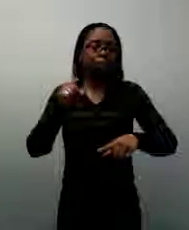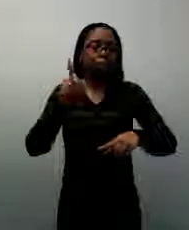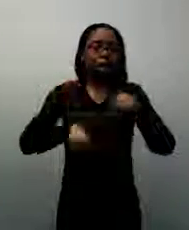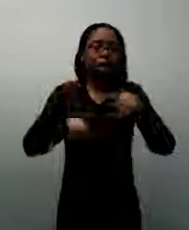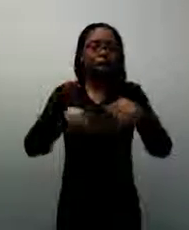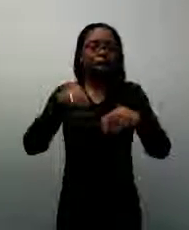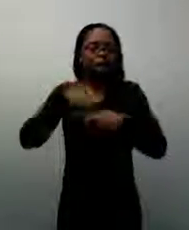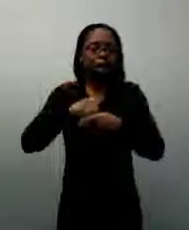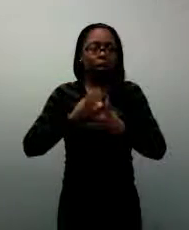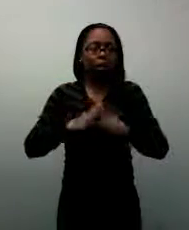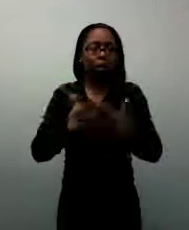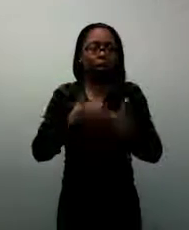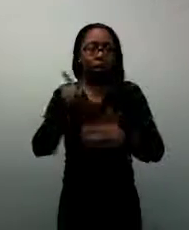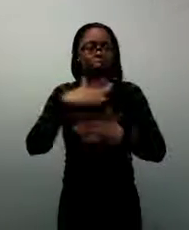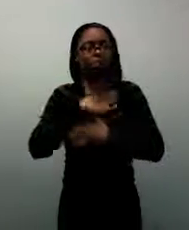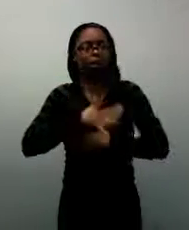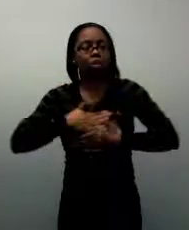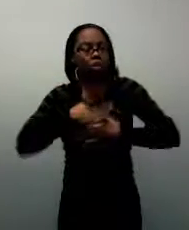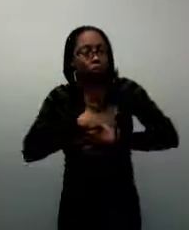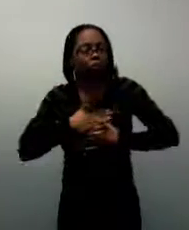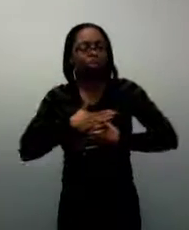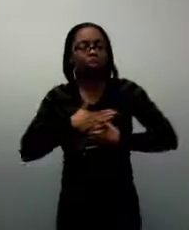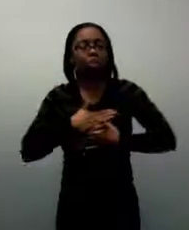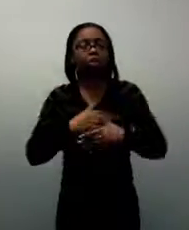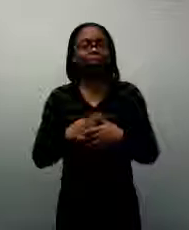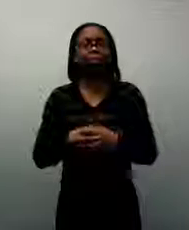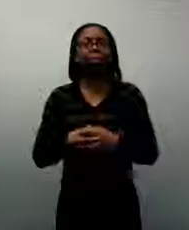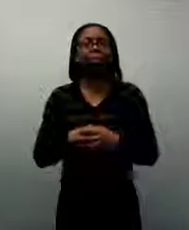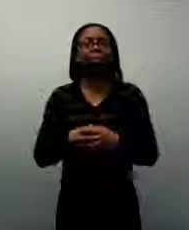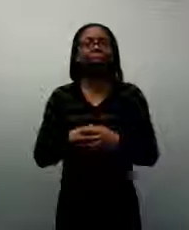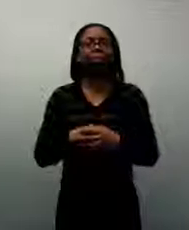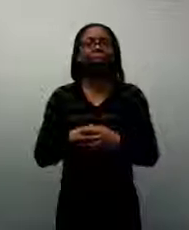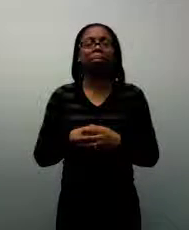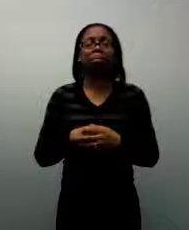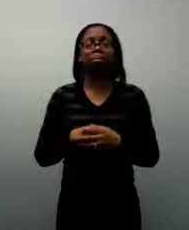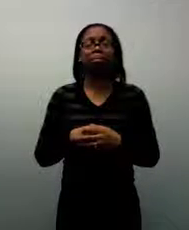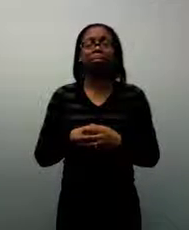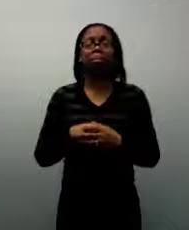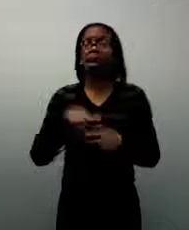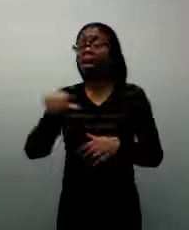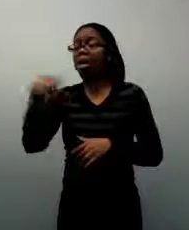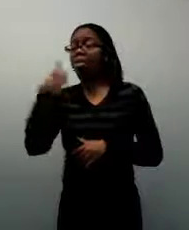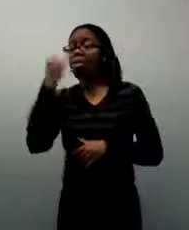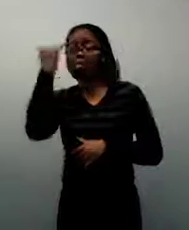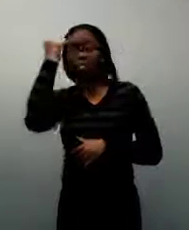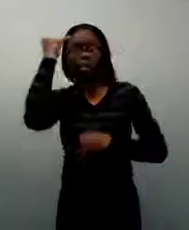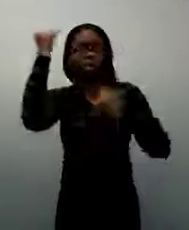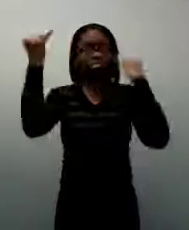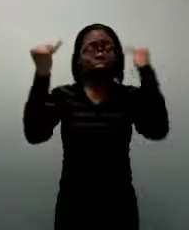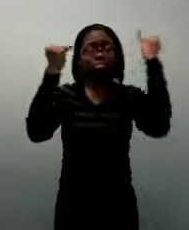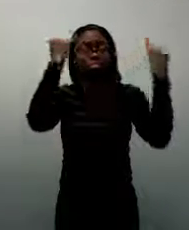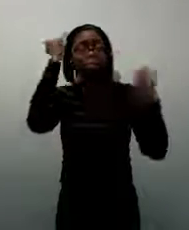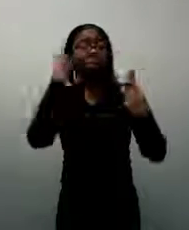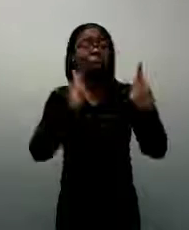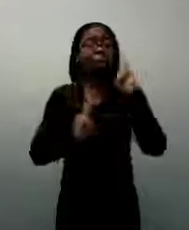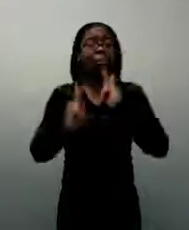enjoy the other ideas of people and the things that they